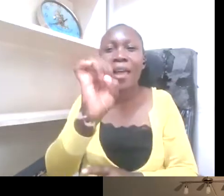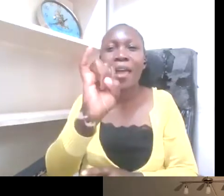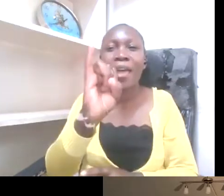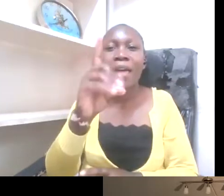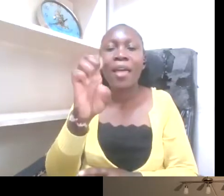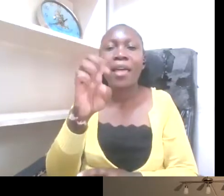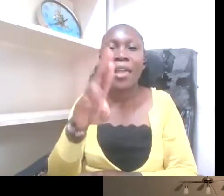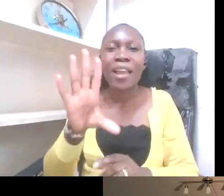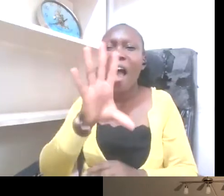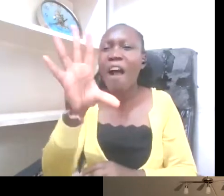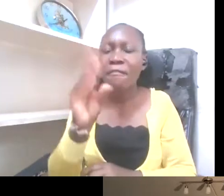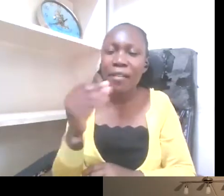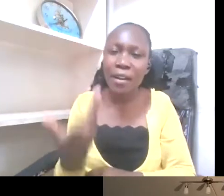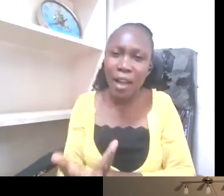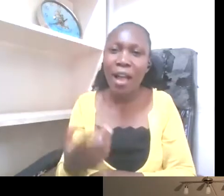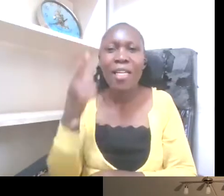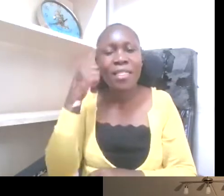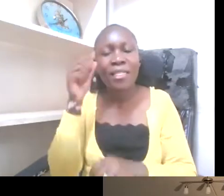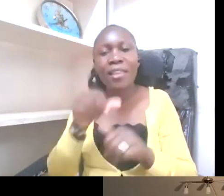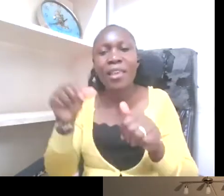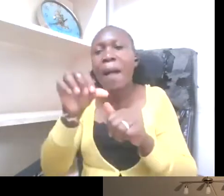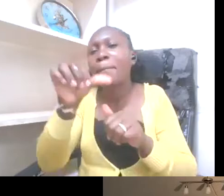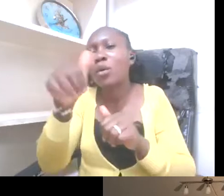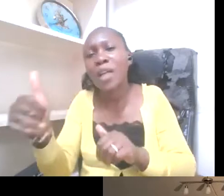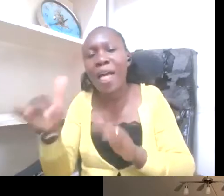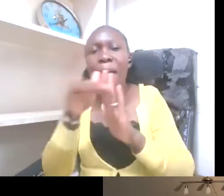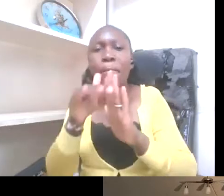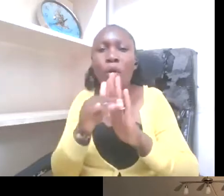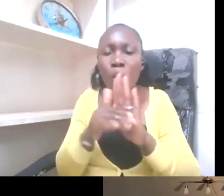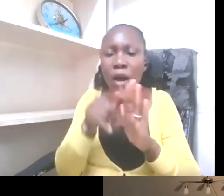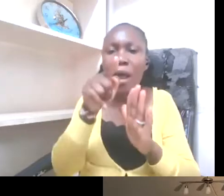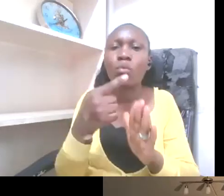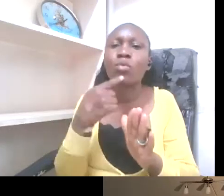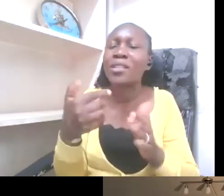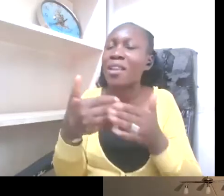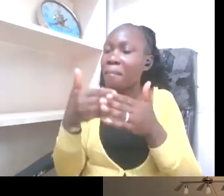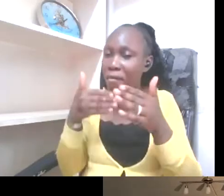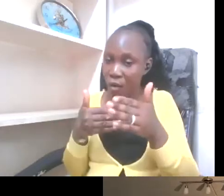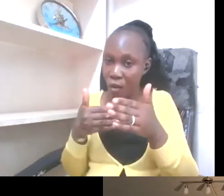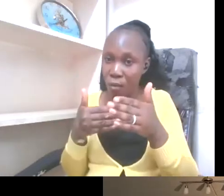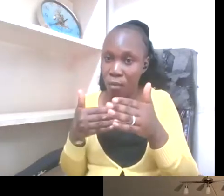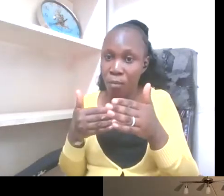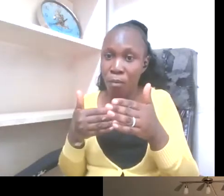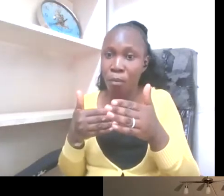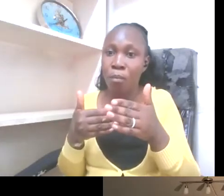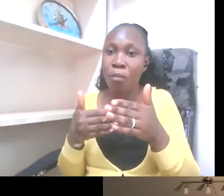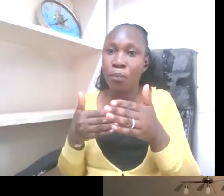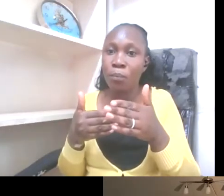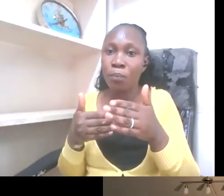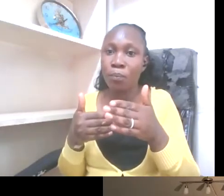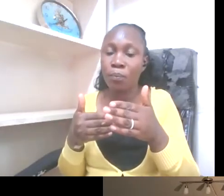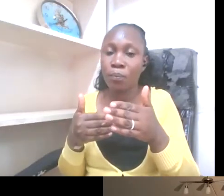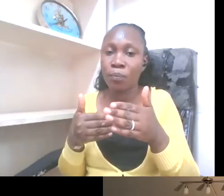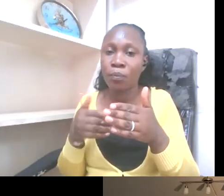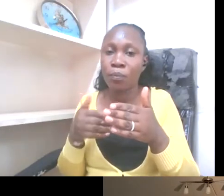diversity within the program that we mentioned also in the previous episode, which is now being built towards